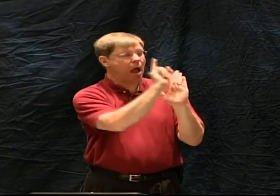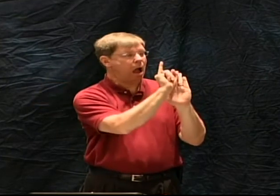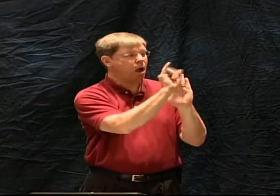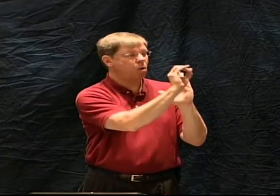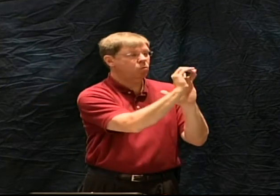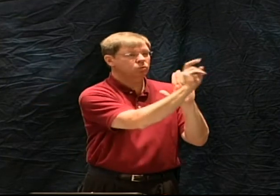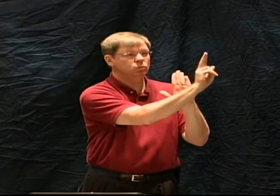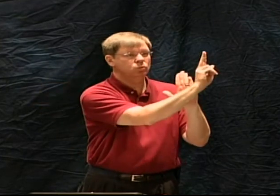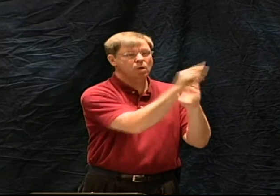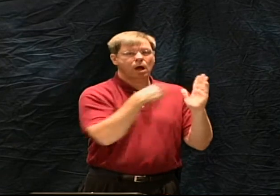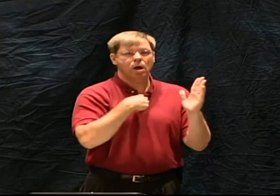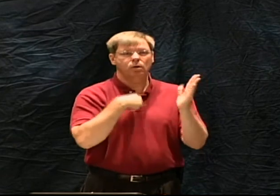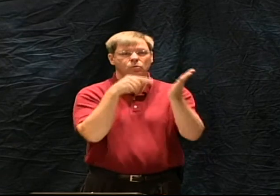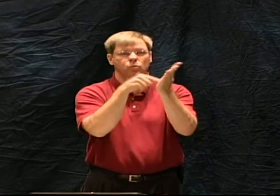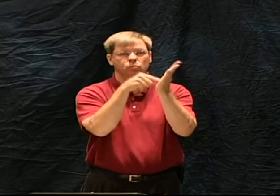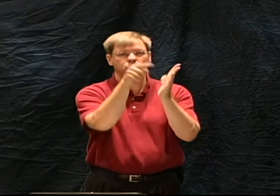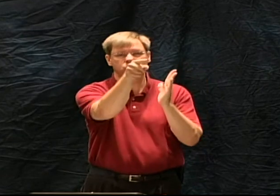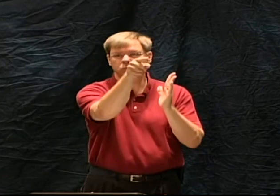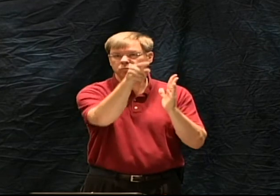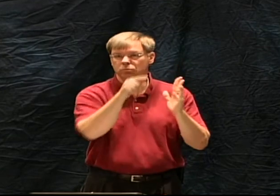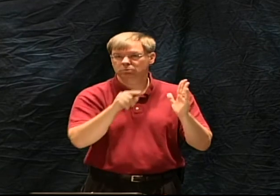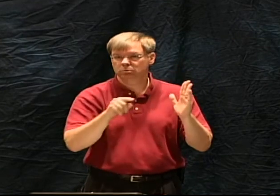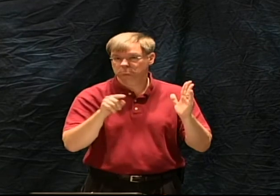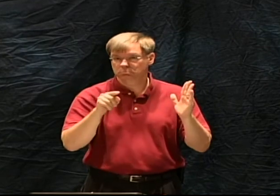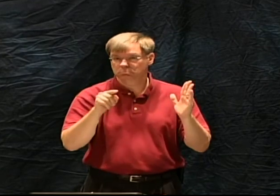And a promissory note is basically an IOU.